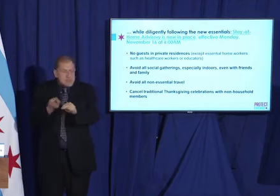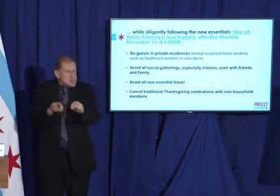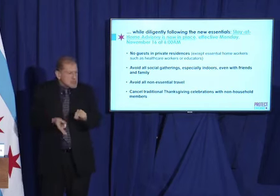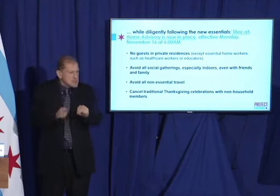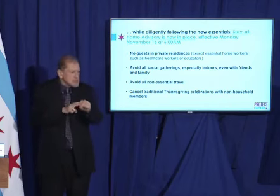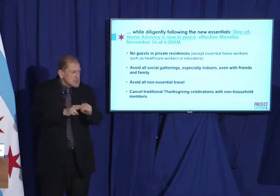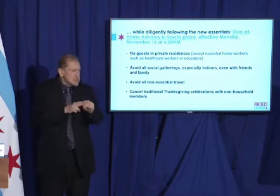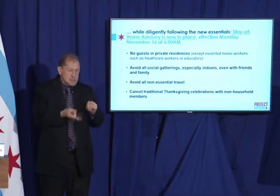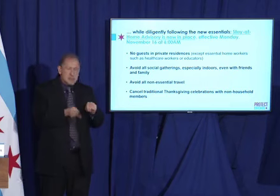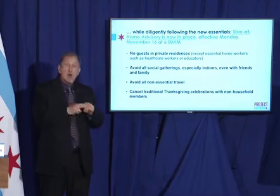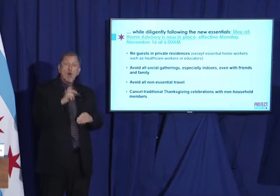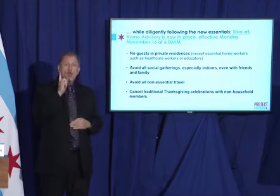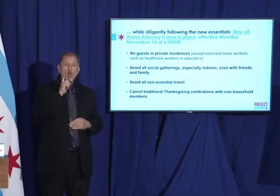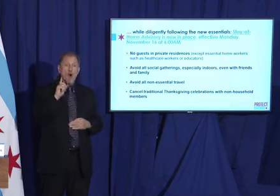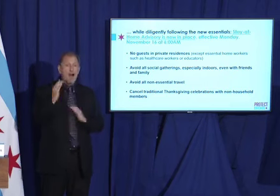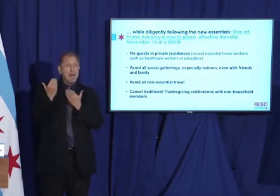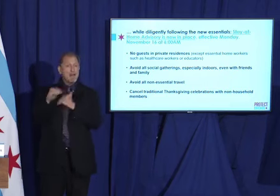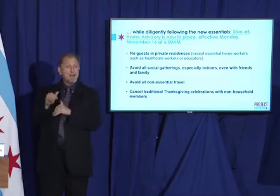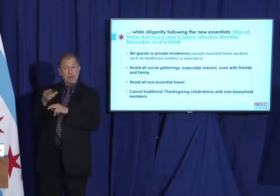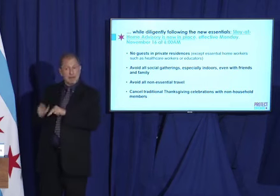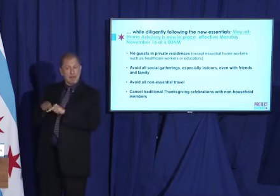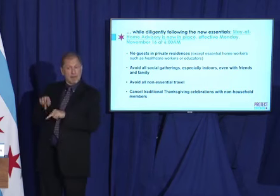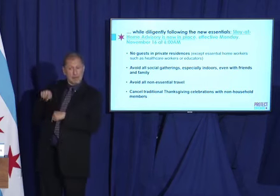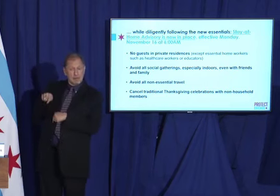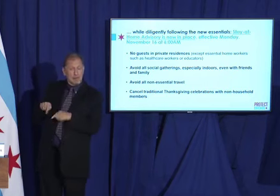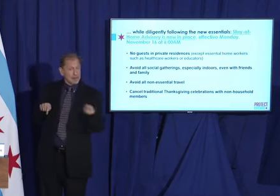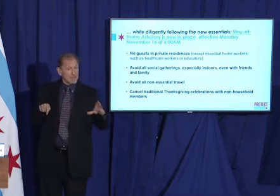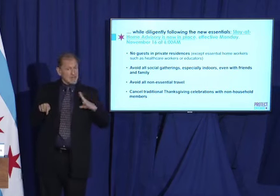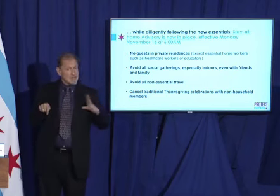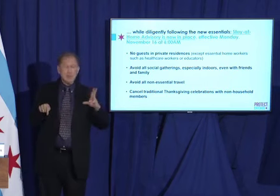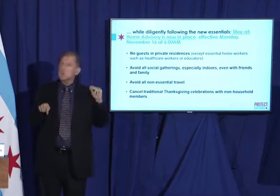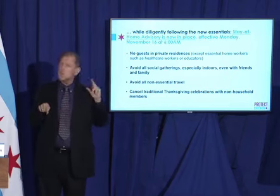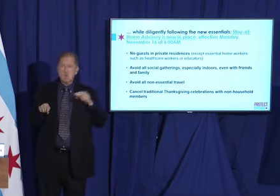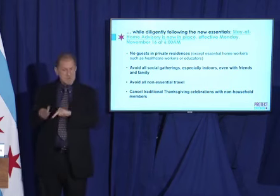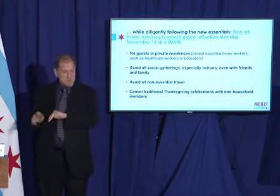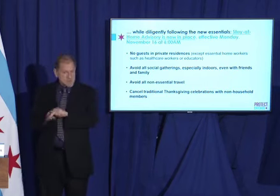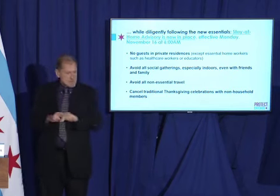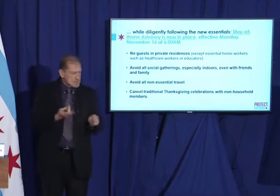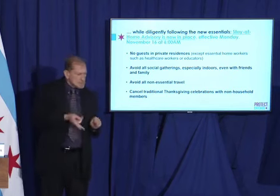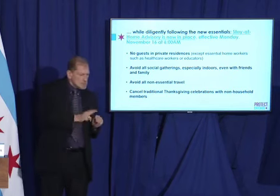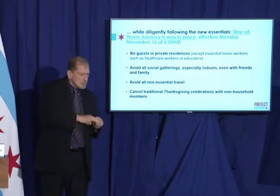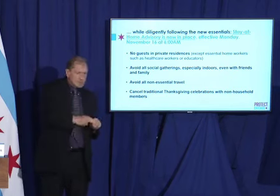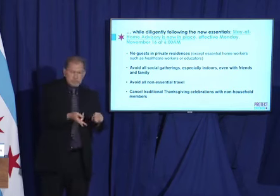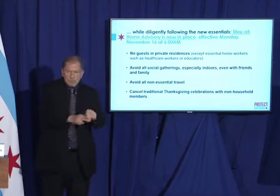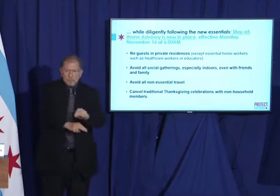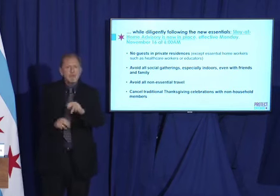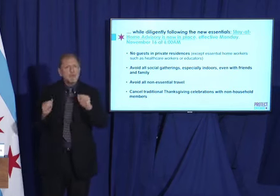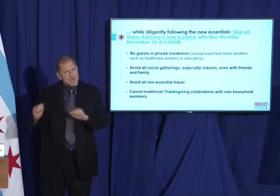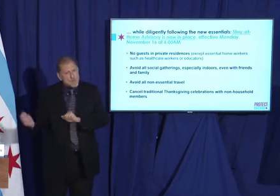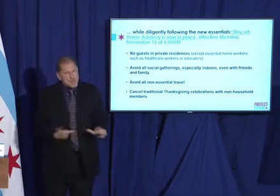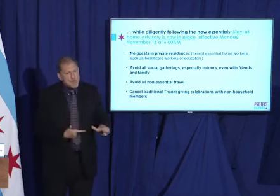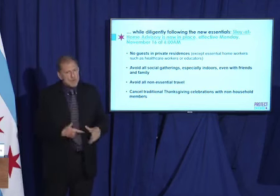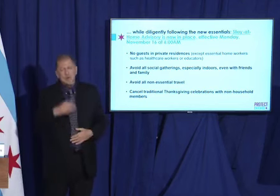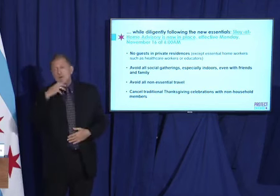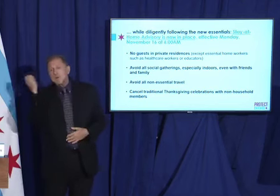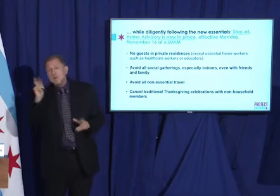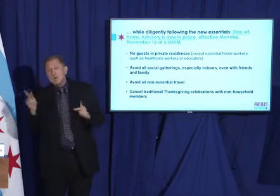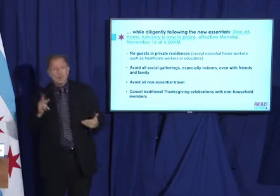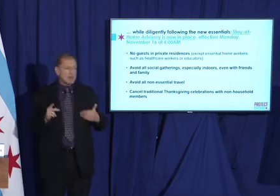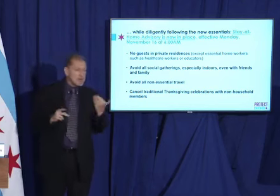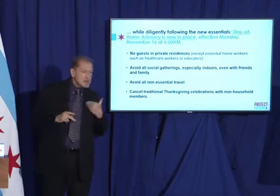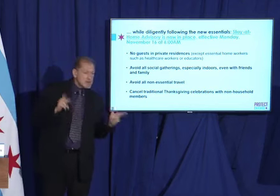every zip code, every demographic, every age group. However, a major portion of that spread